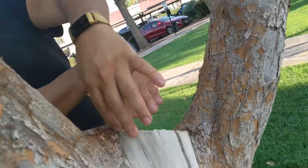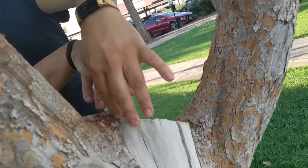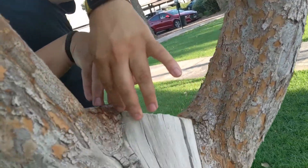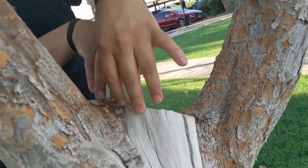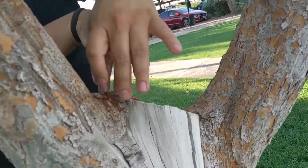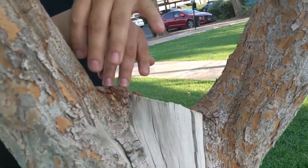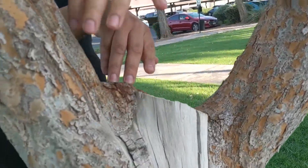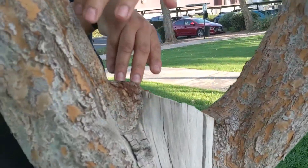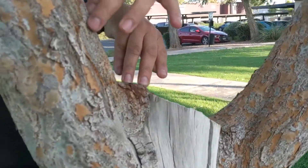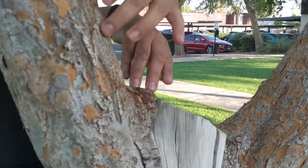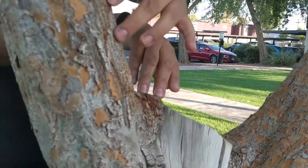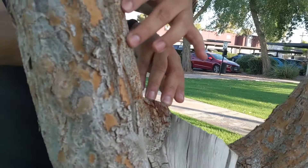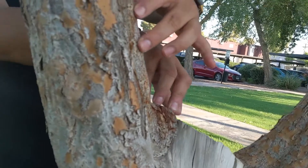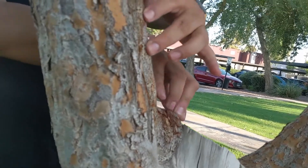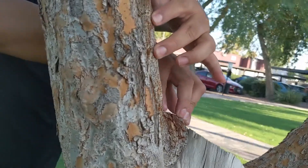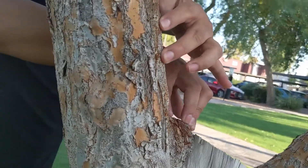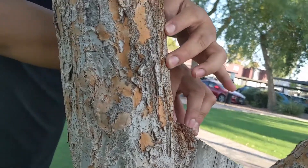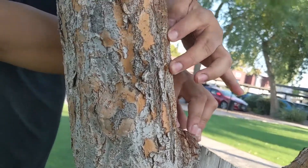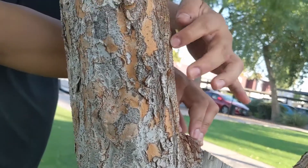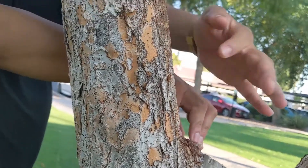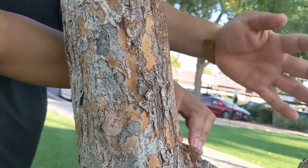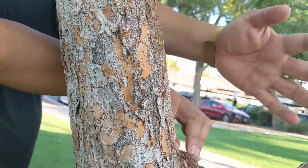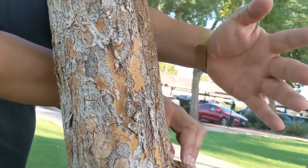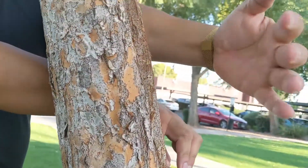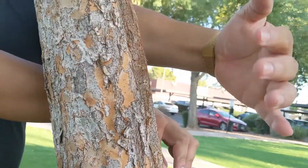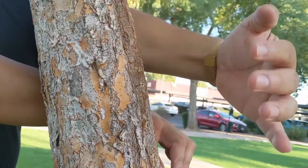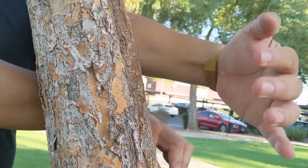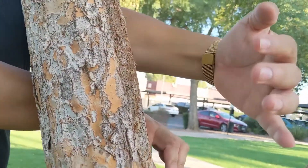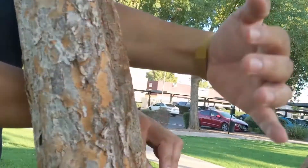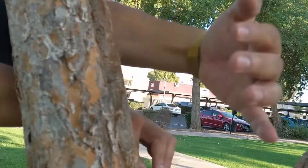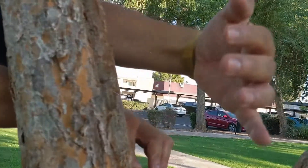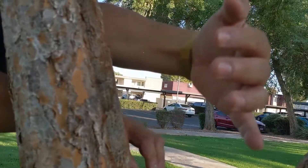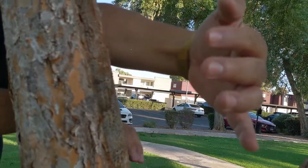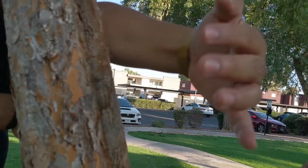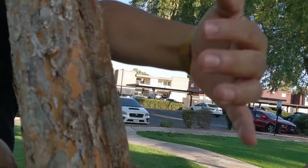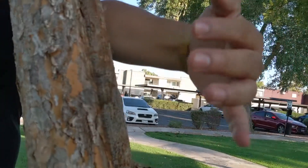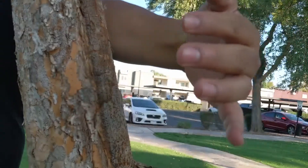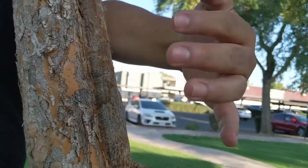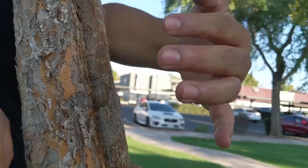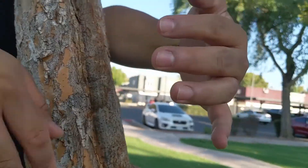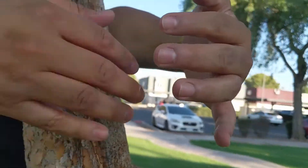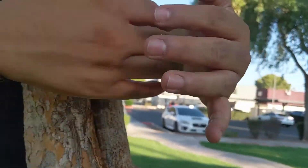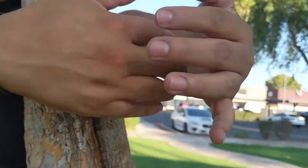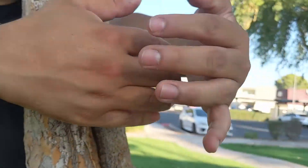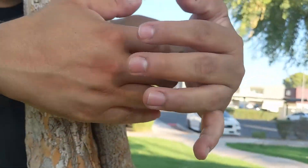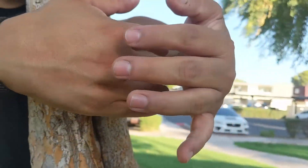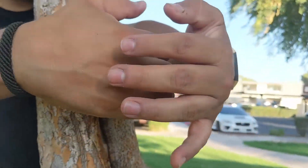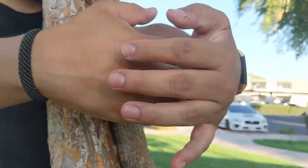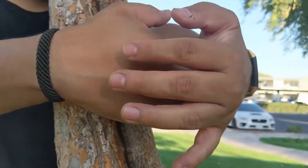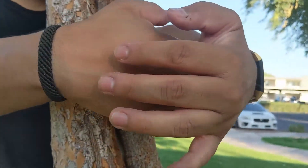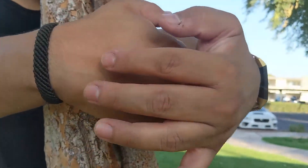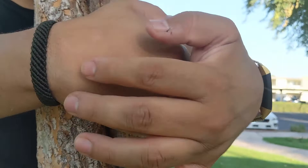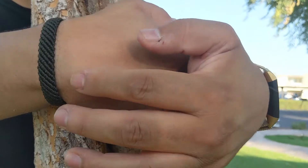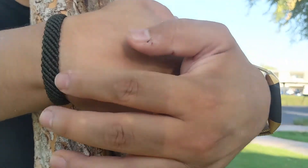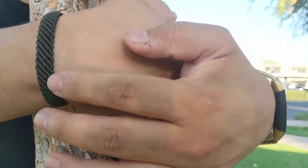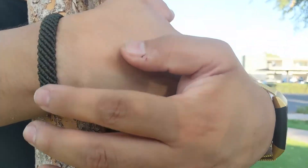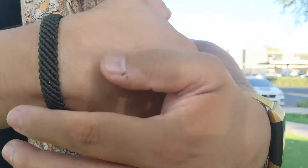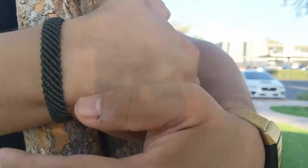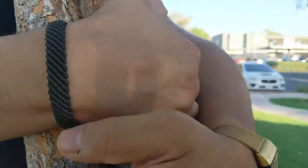hug the hugs owed we will hold the hands that have long to be held we will be together this is the power and